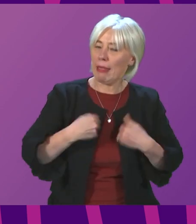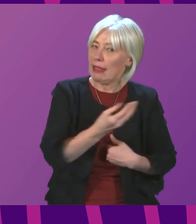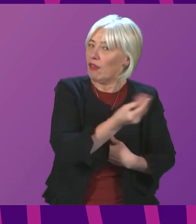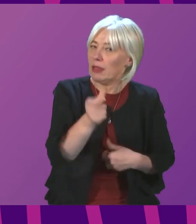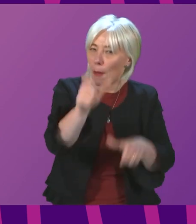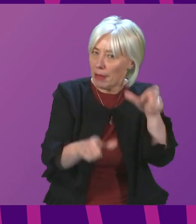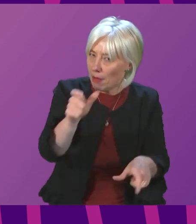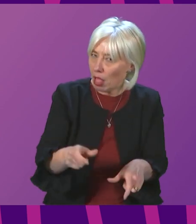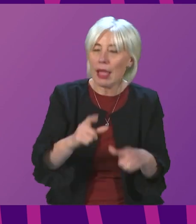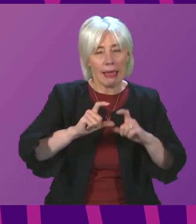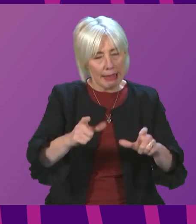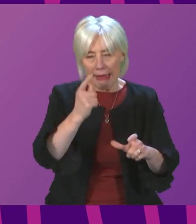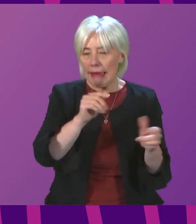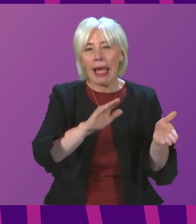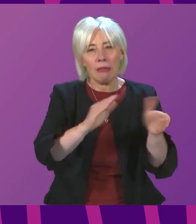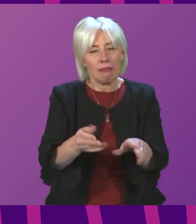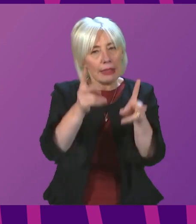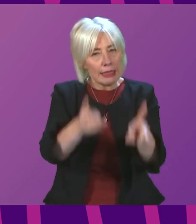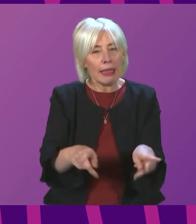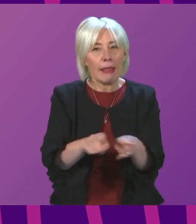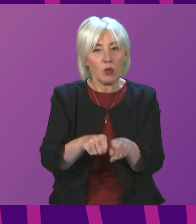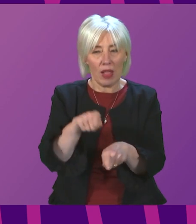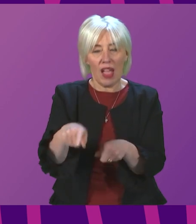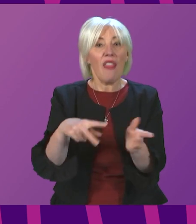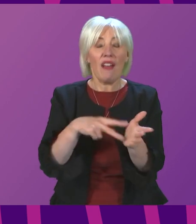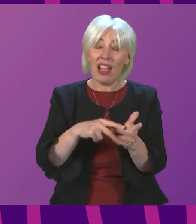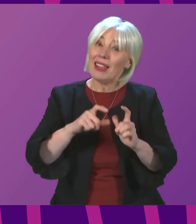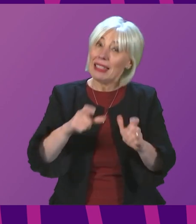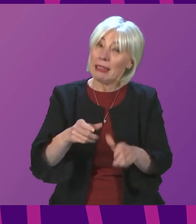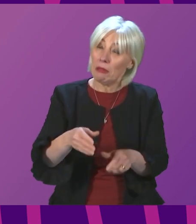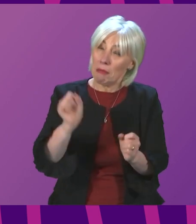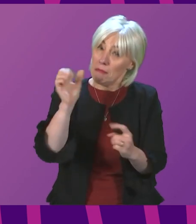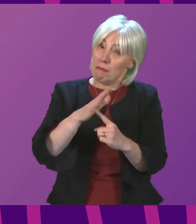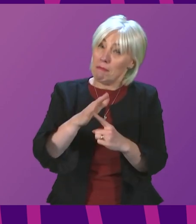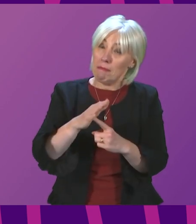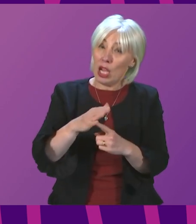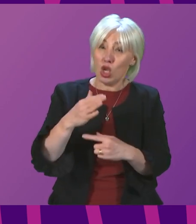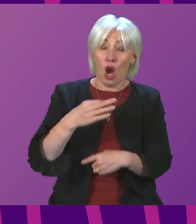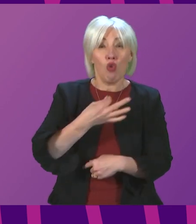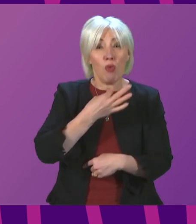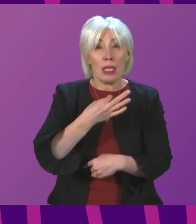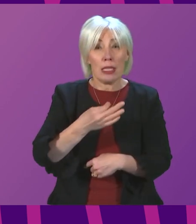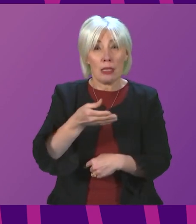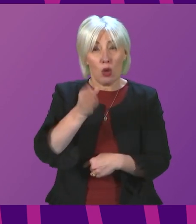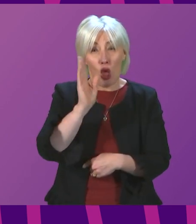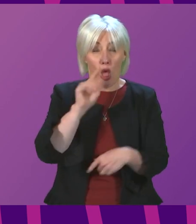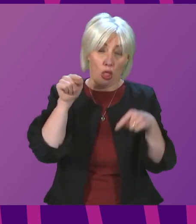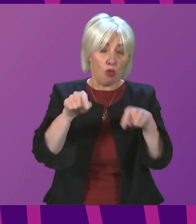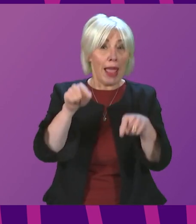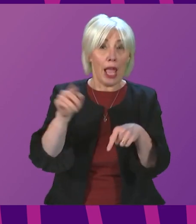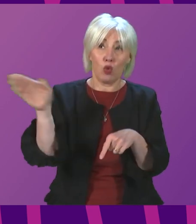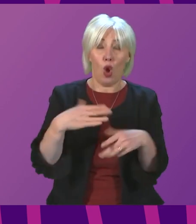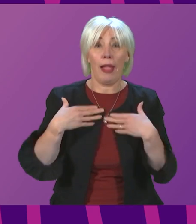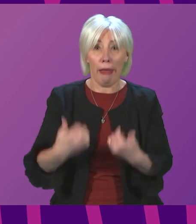lives. This virus, to be blunt, remains a significant threat to public health. So trying to live with the virus,